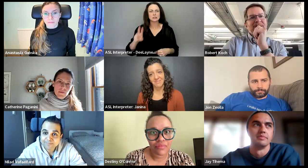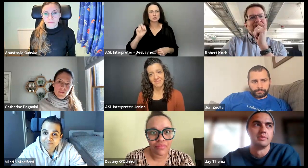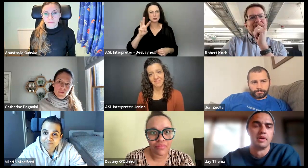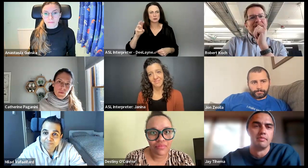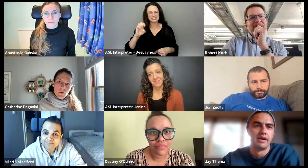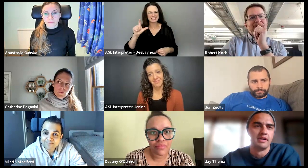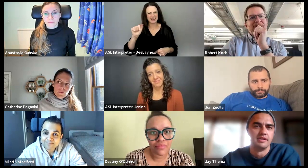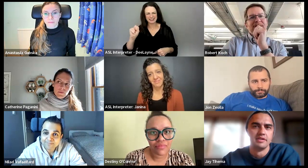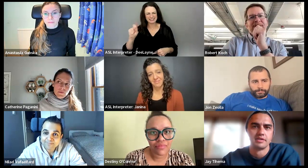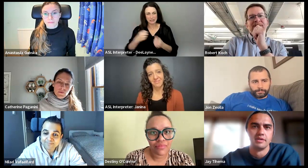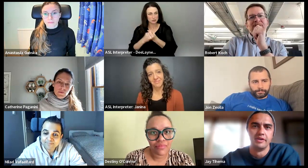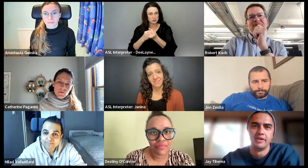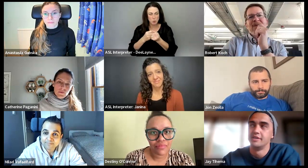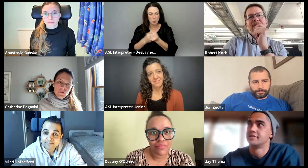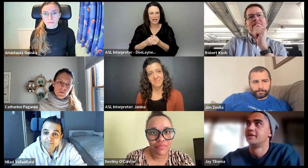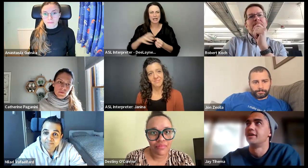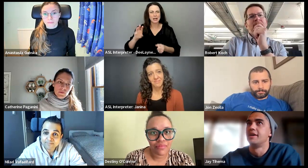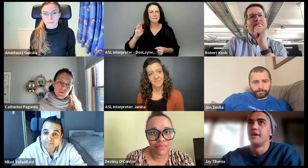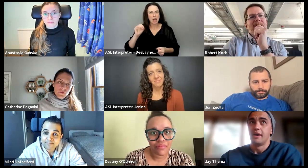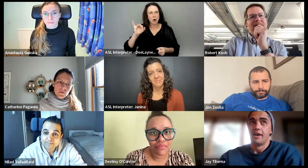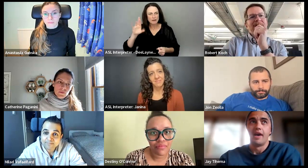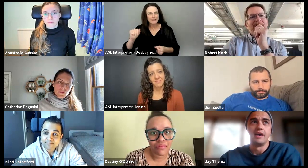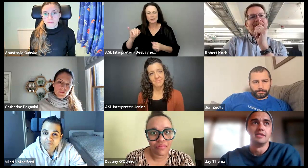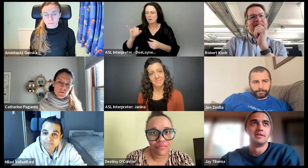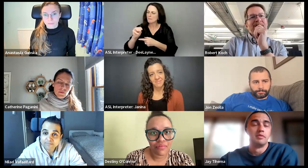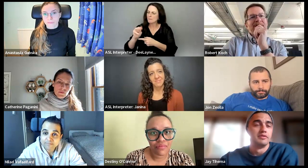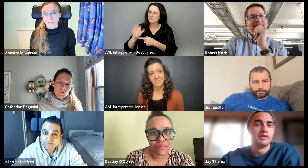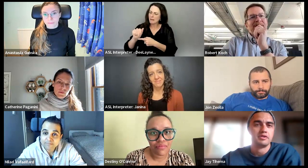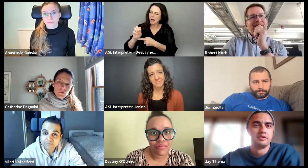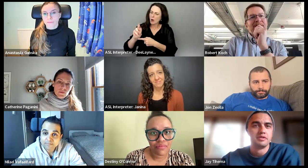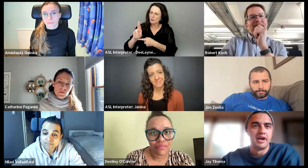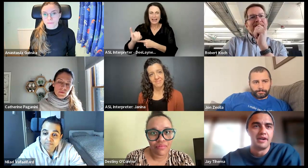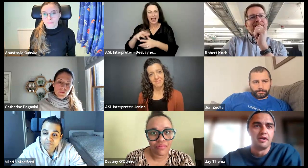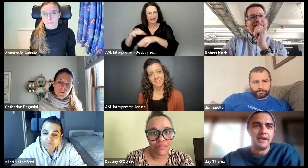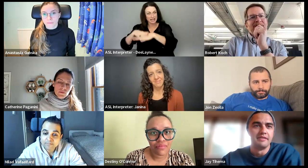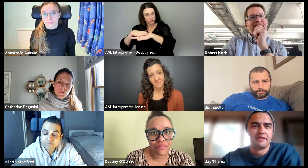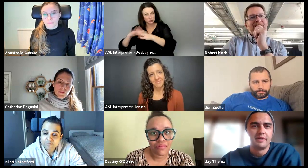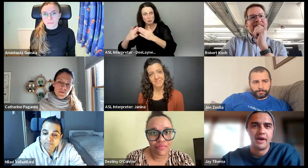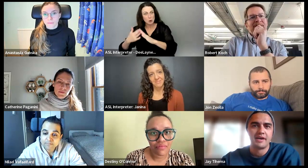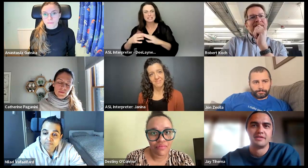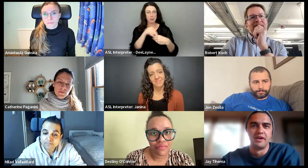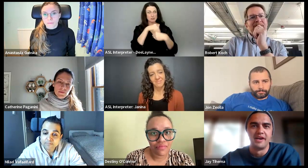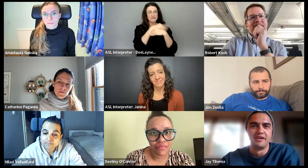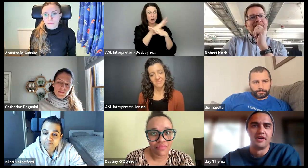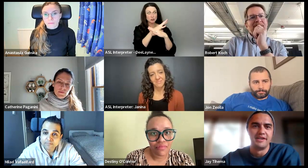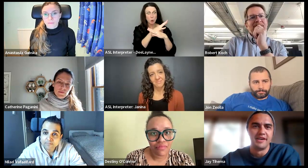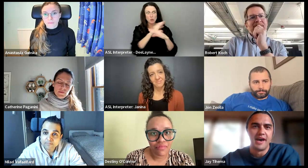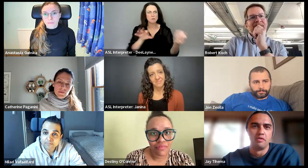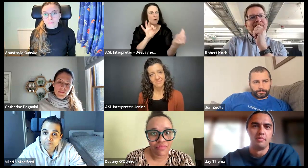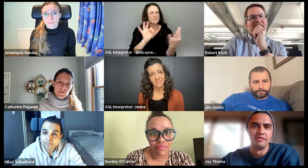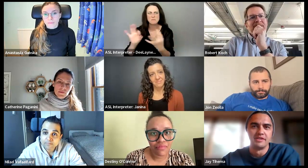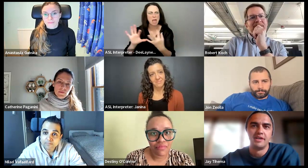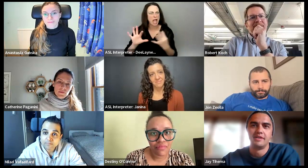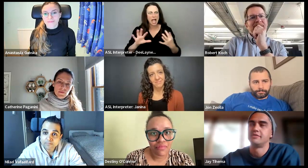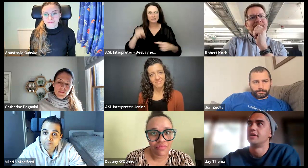supporting Maori and indigenous communities. And it was virtual. So I had no immediate feedback. So I had no idea